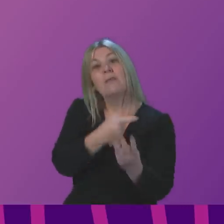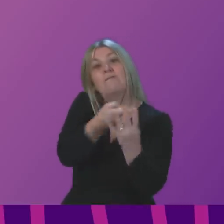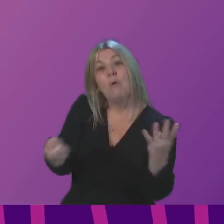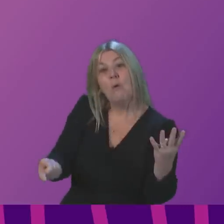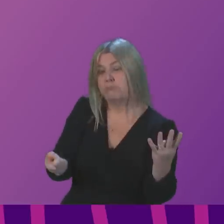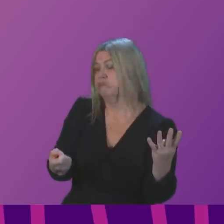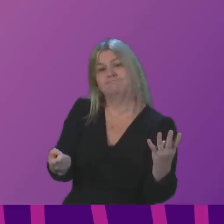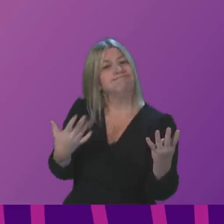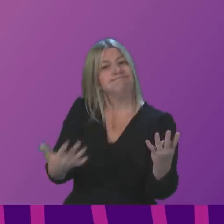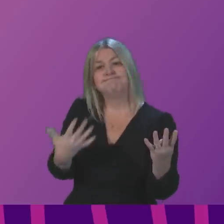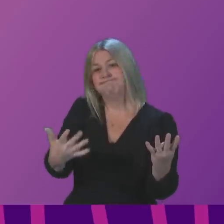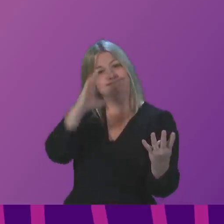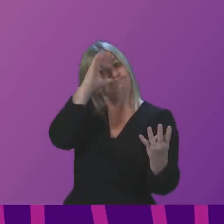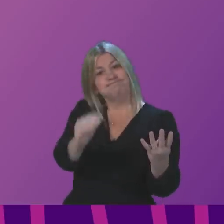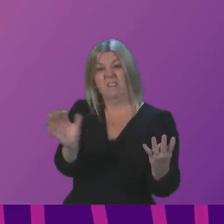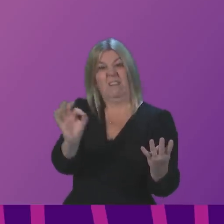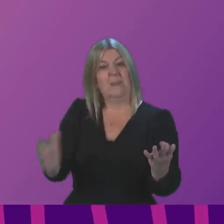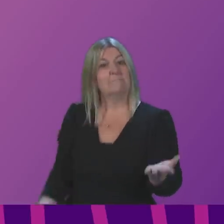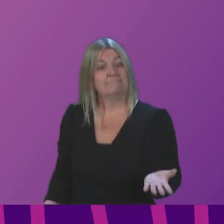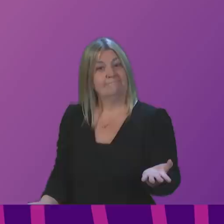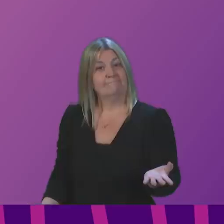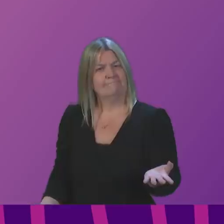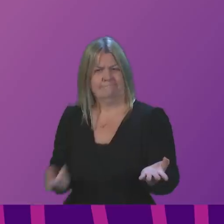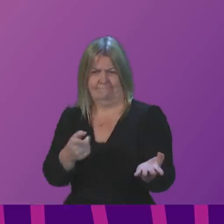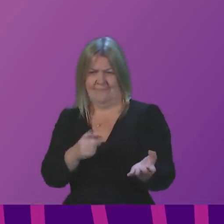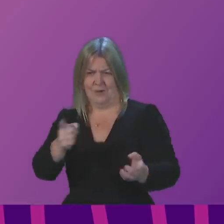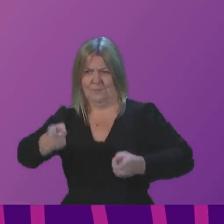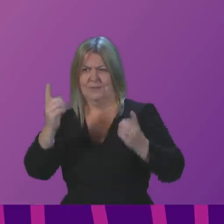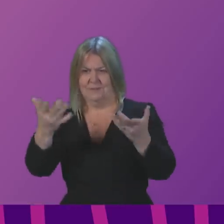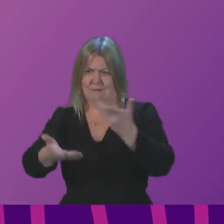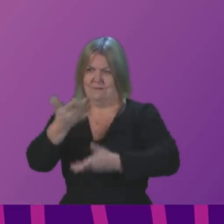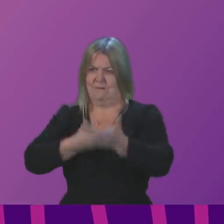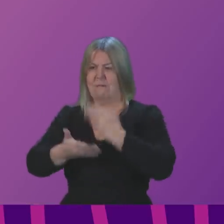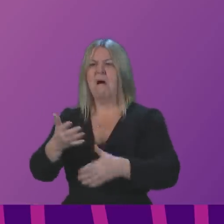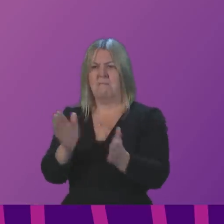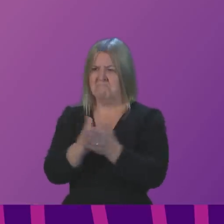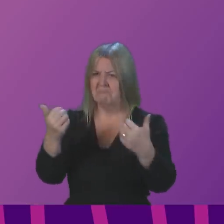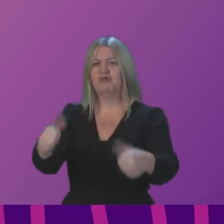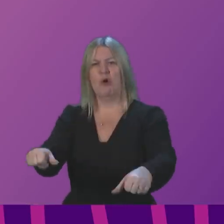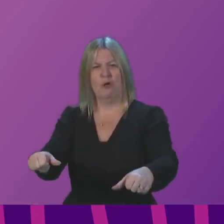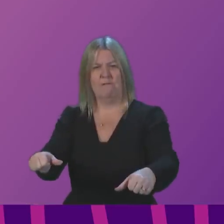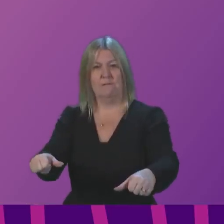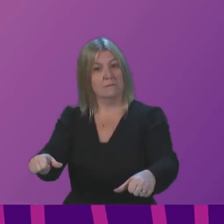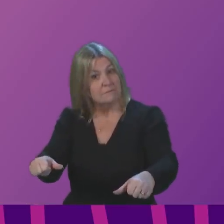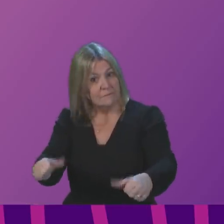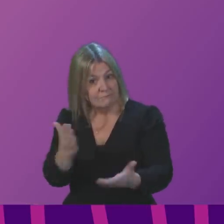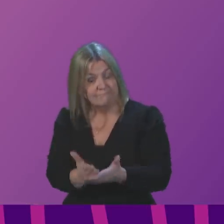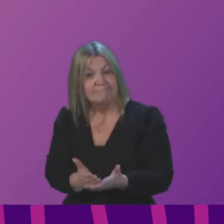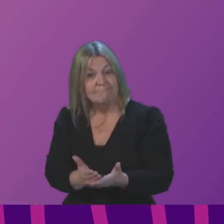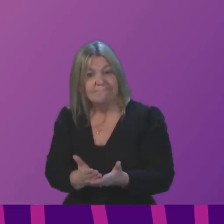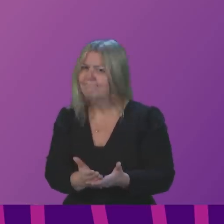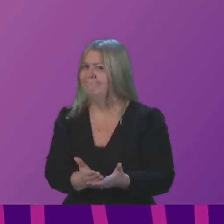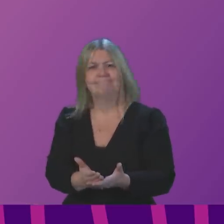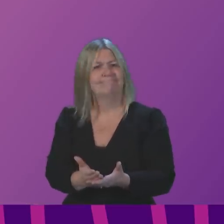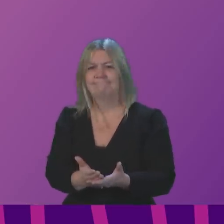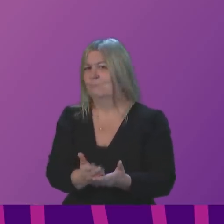yet to provide an update at all. The First Minister has just said this has all been resolved. But as of this moment, it doesn't look that